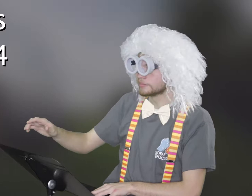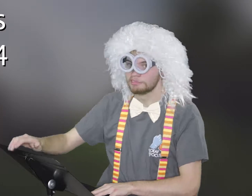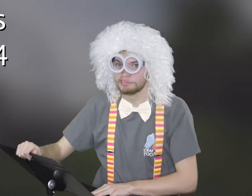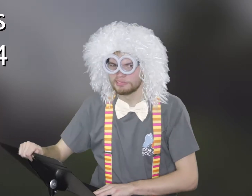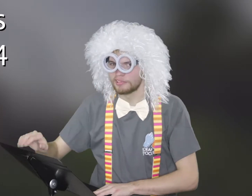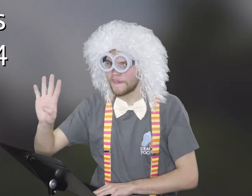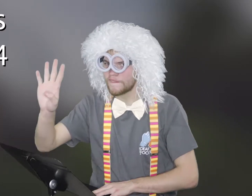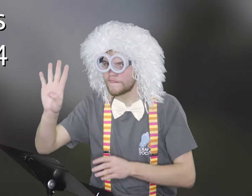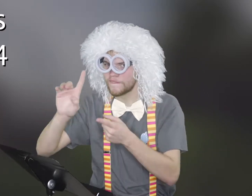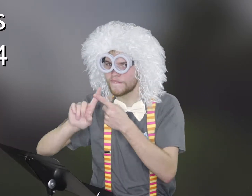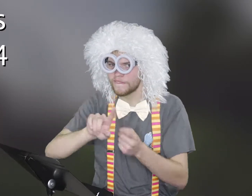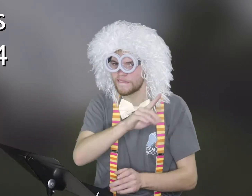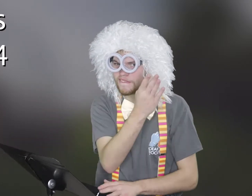Ages are 4 to 14.